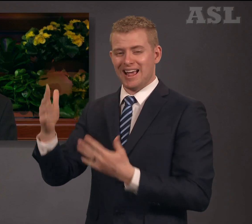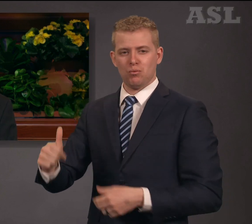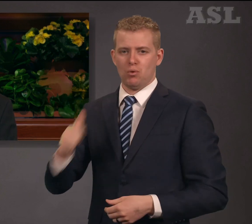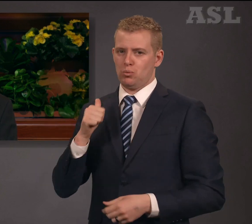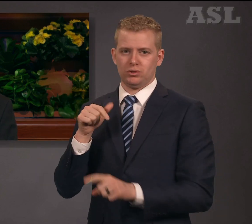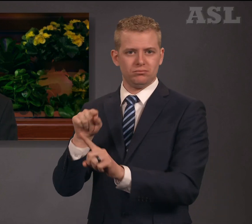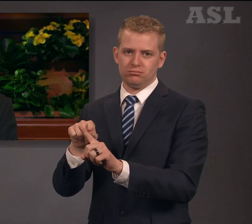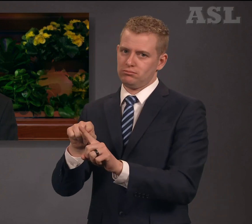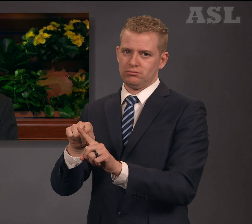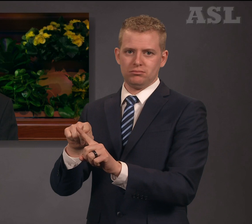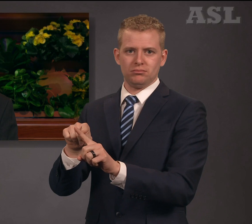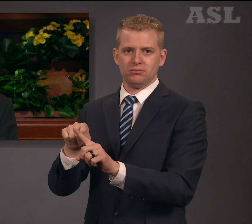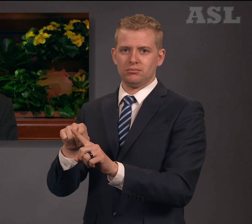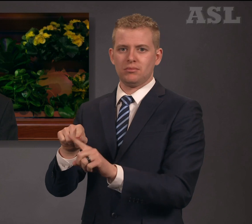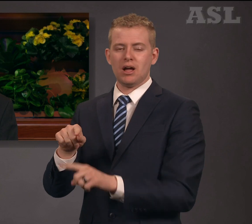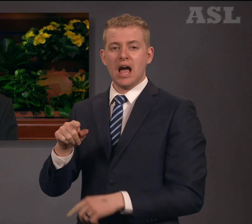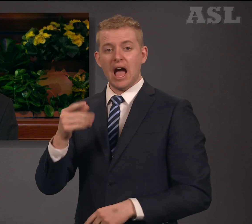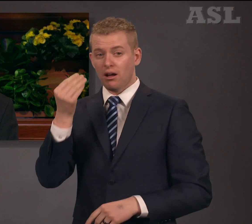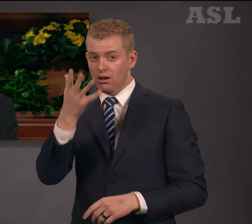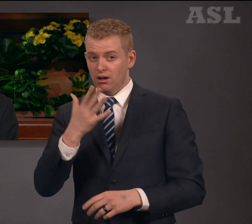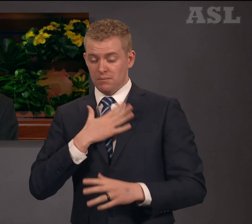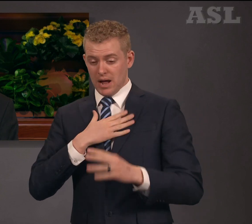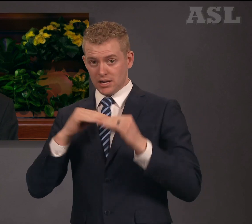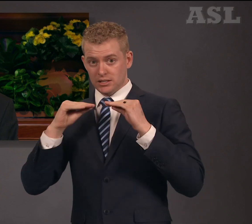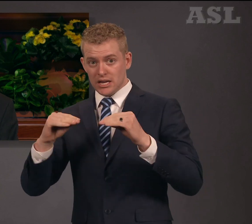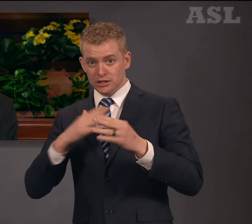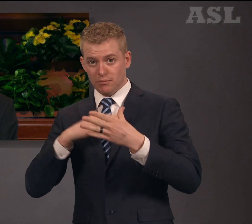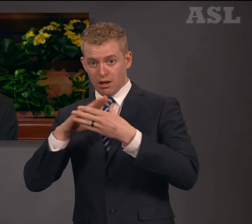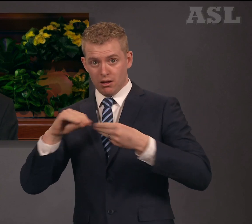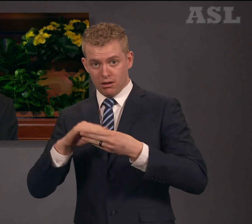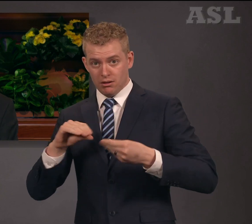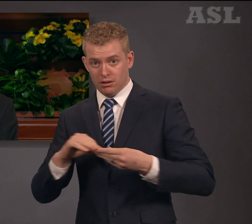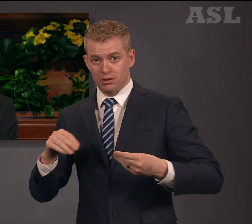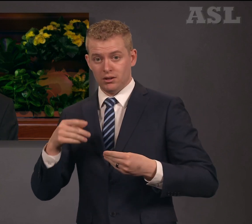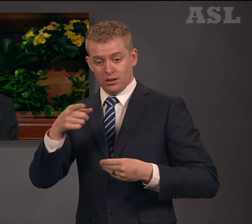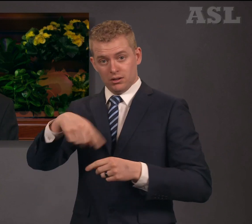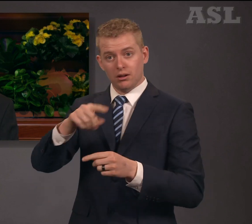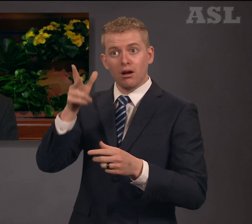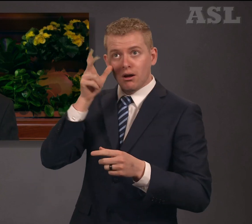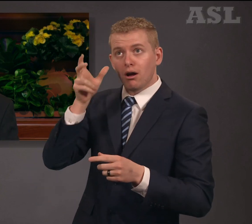which ye hear is not mine, but the Father's which sent me.